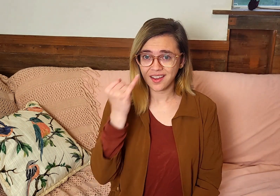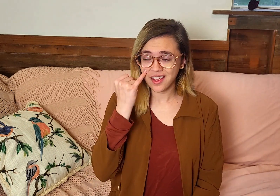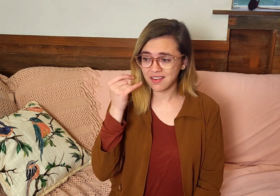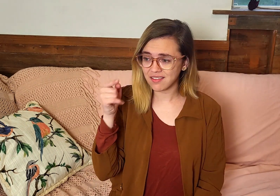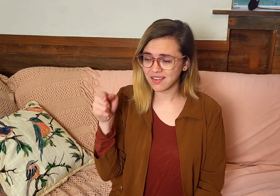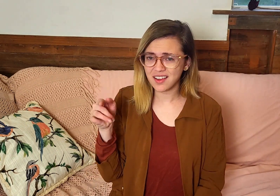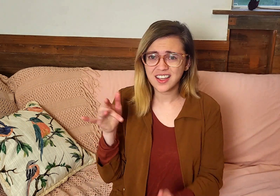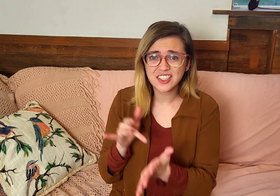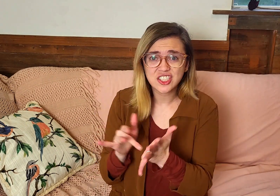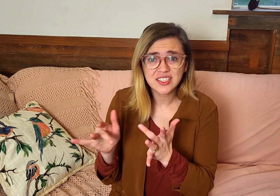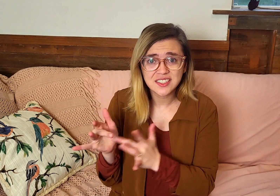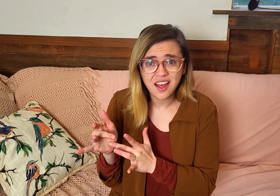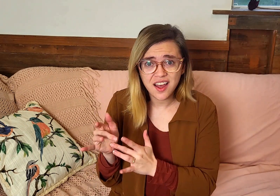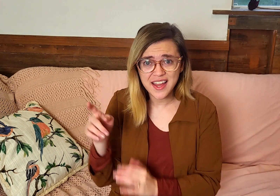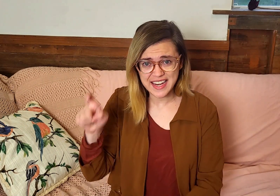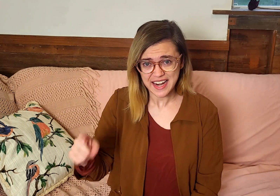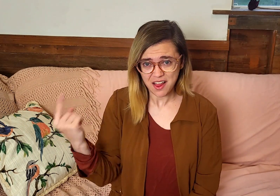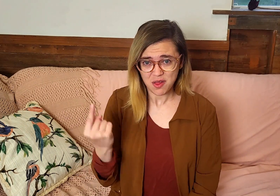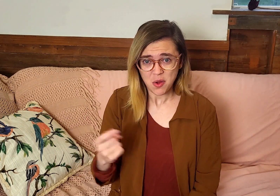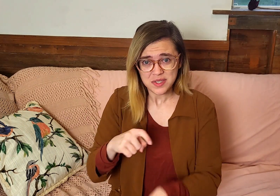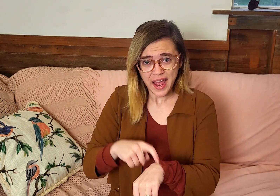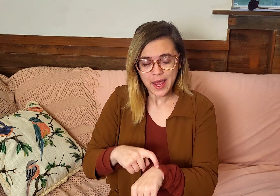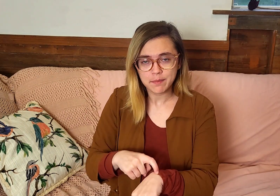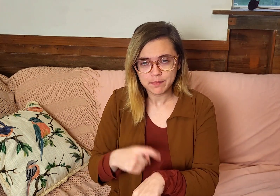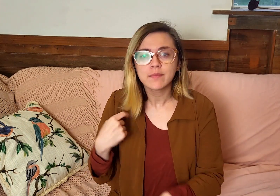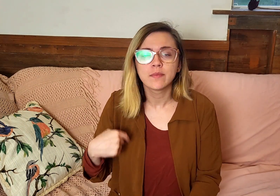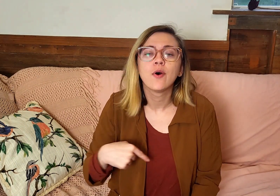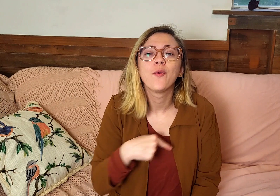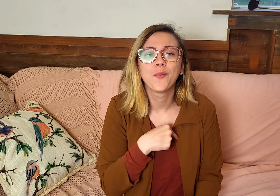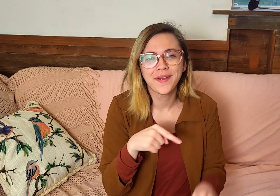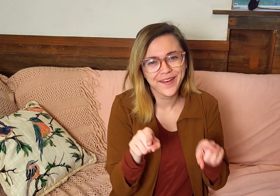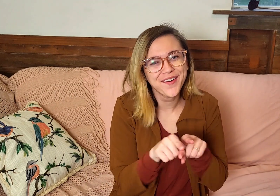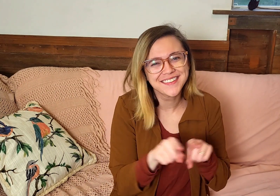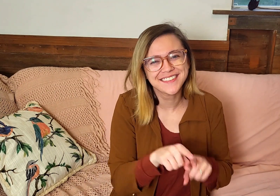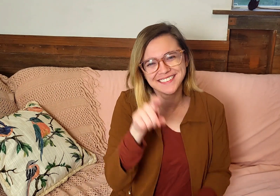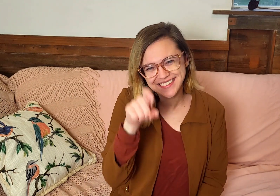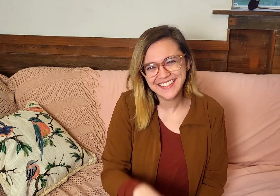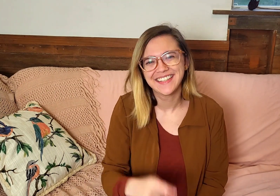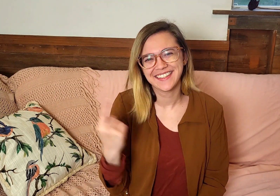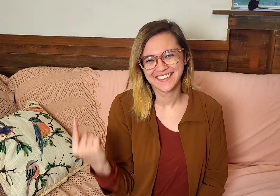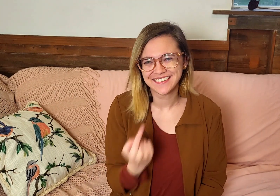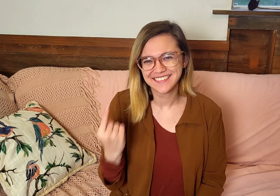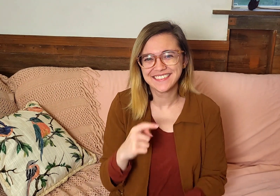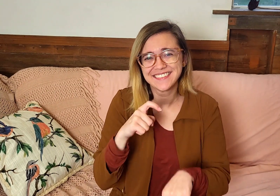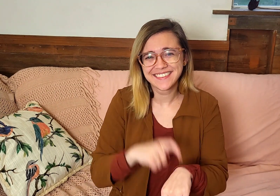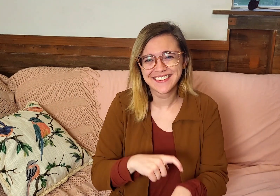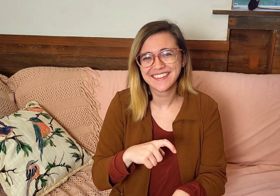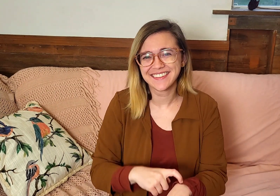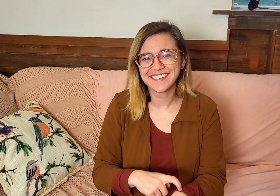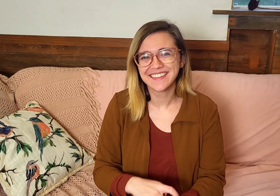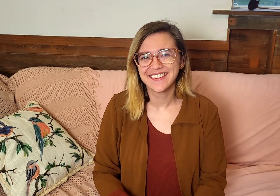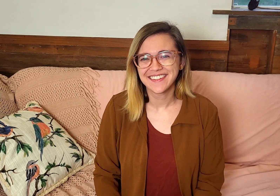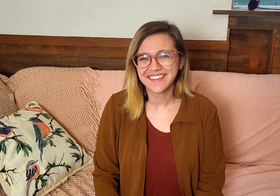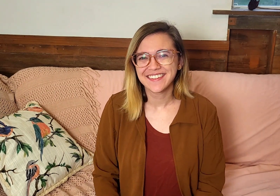If Jesus needed alone time, we also need alone time.